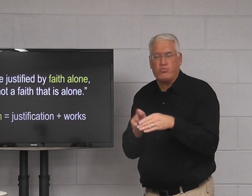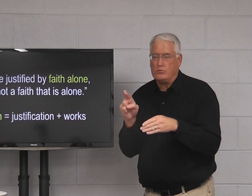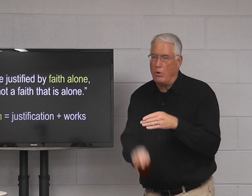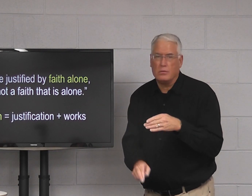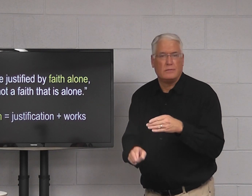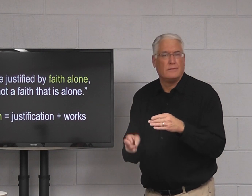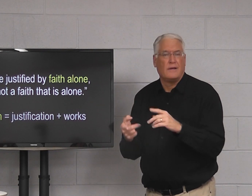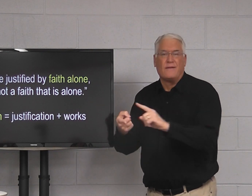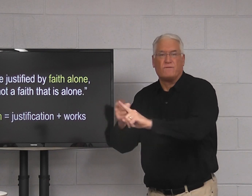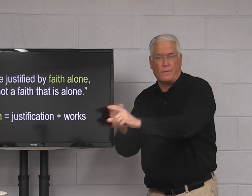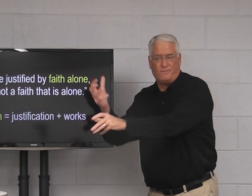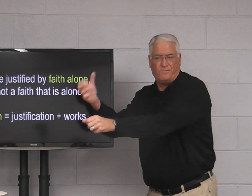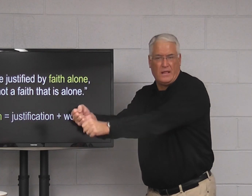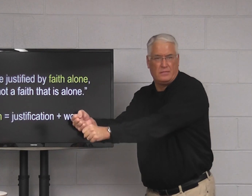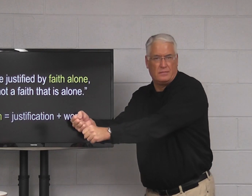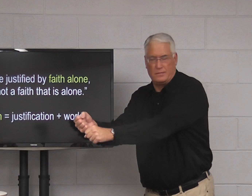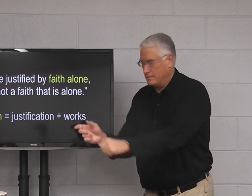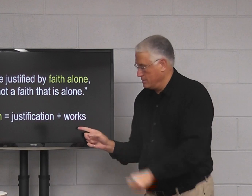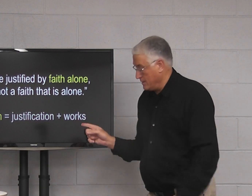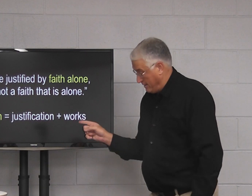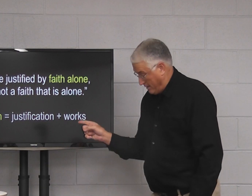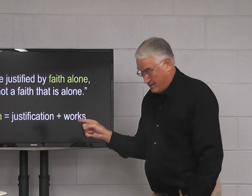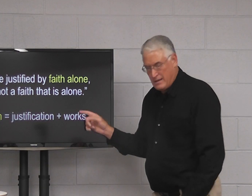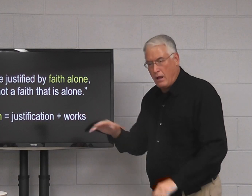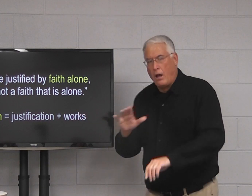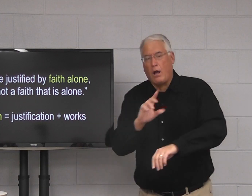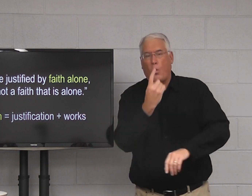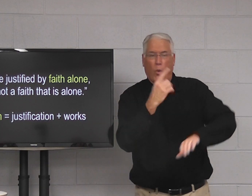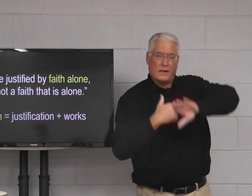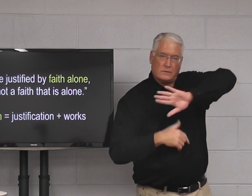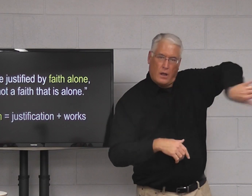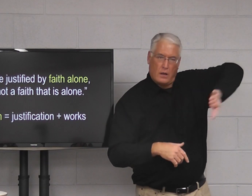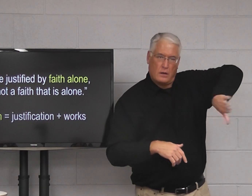us. This becomes a result of our faith.